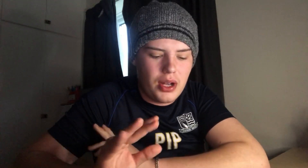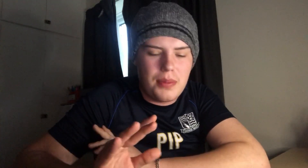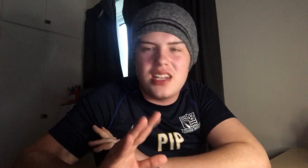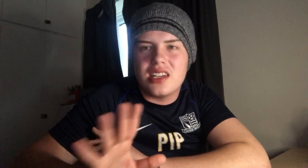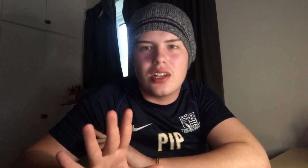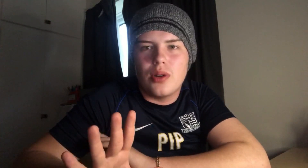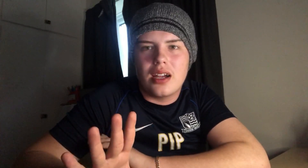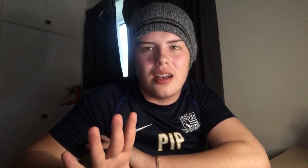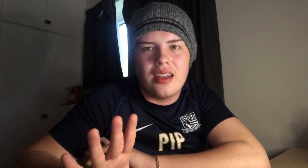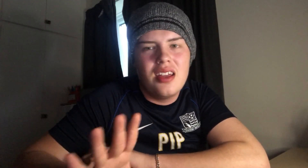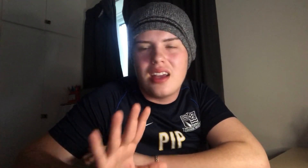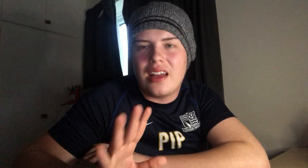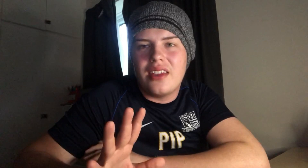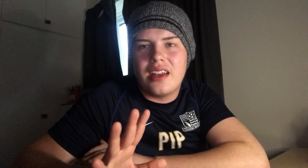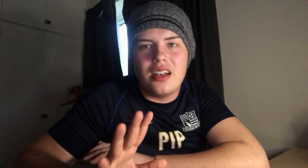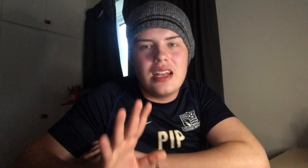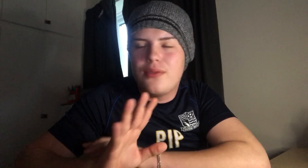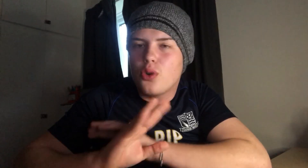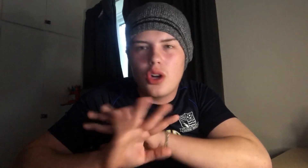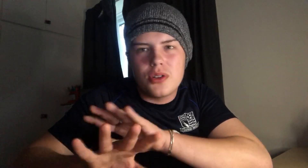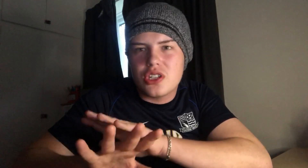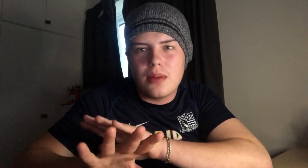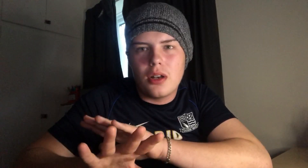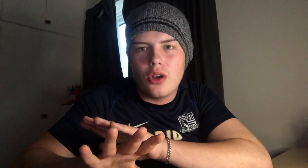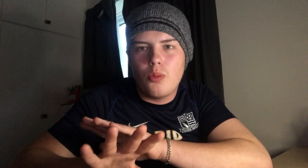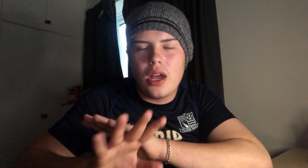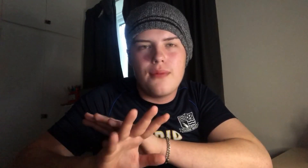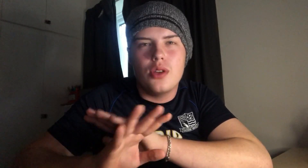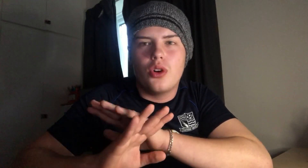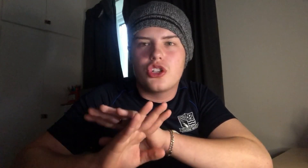my piece in quickly. And then leave your comments down below on whatever you're